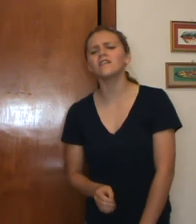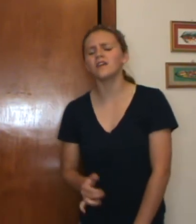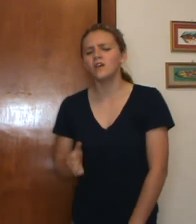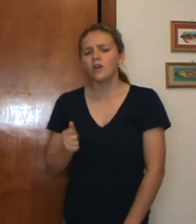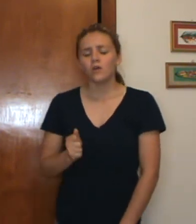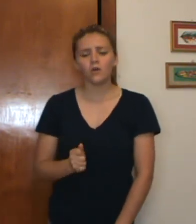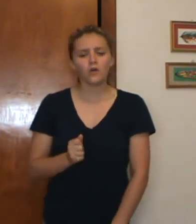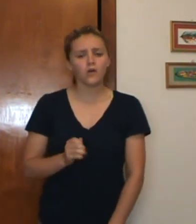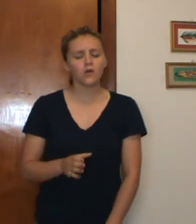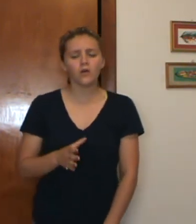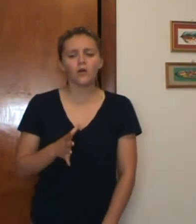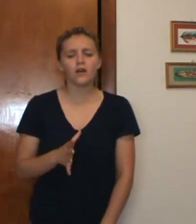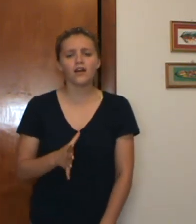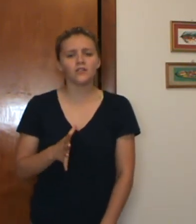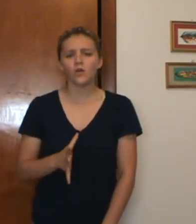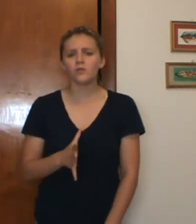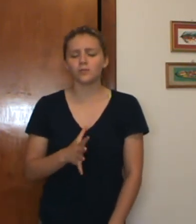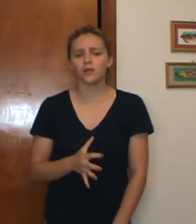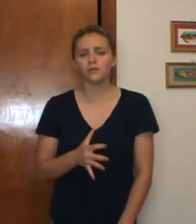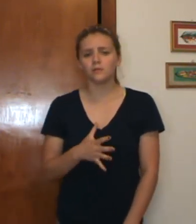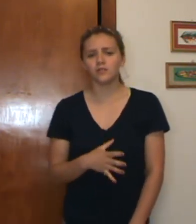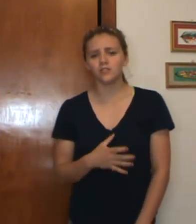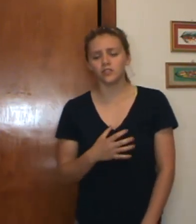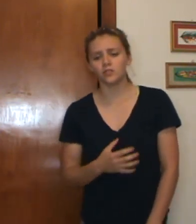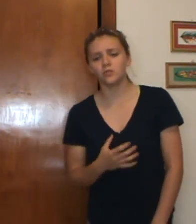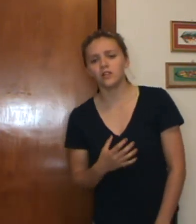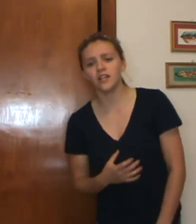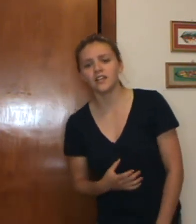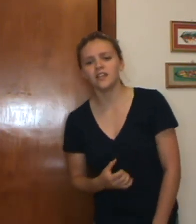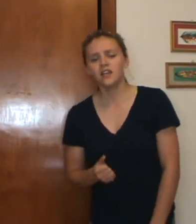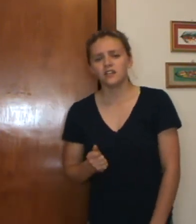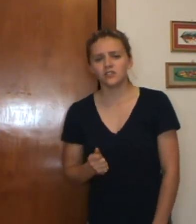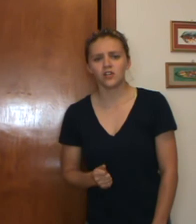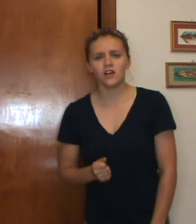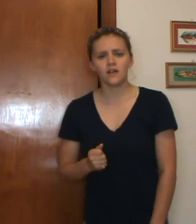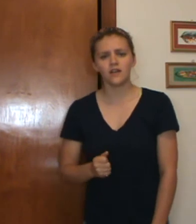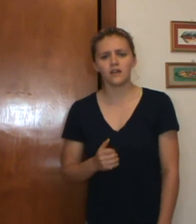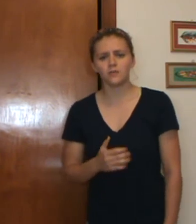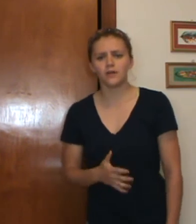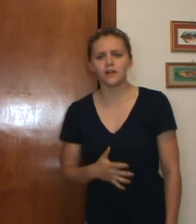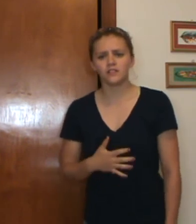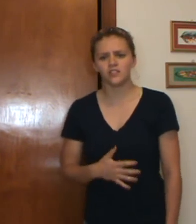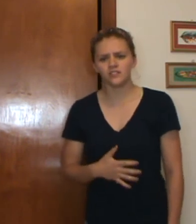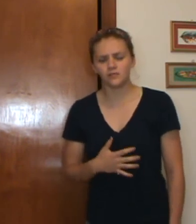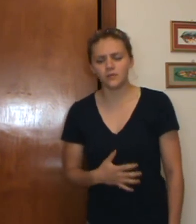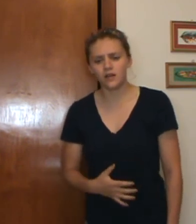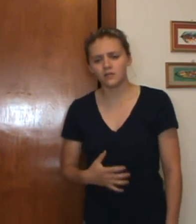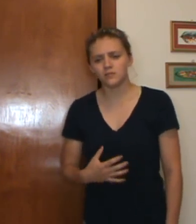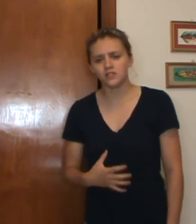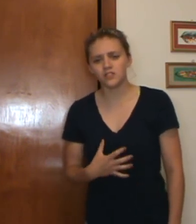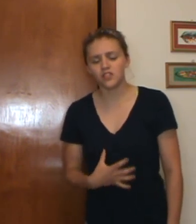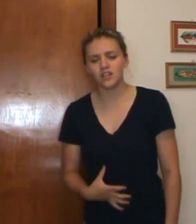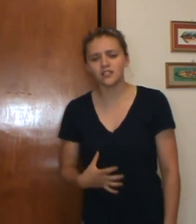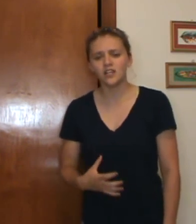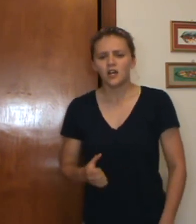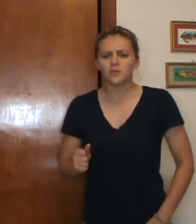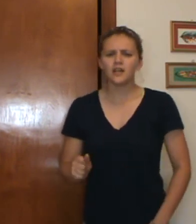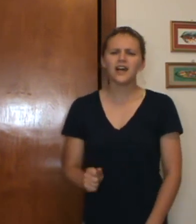Oh, I know I'm probably much too late To try and apologize for my mistakes But I